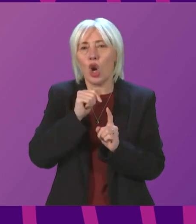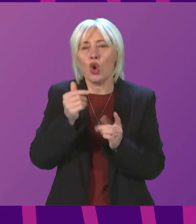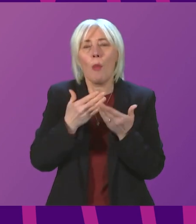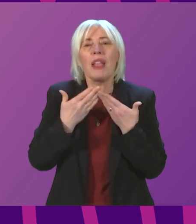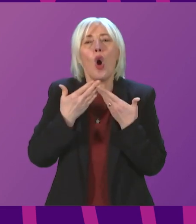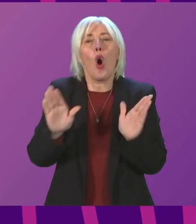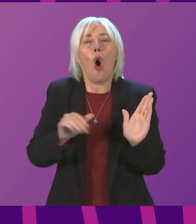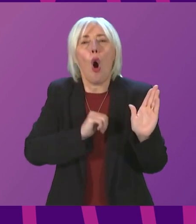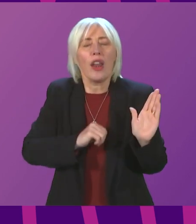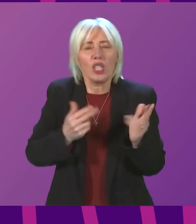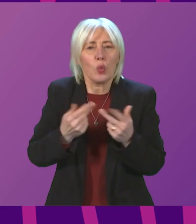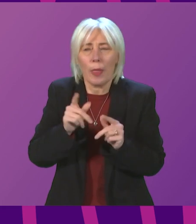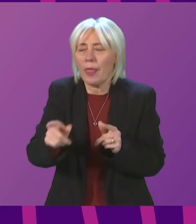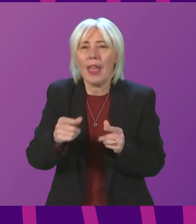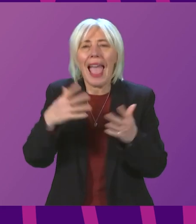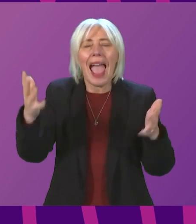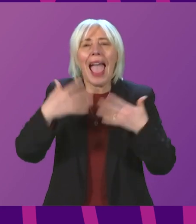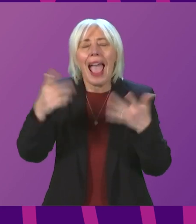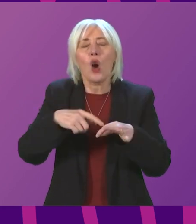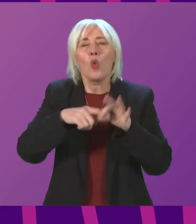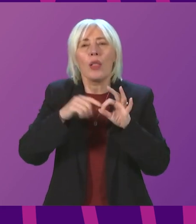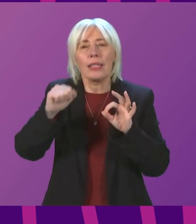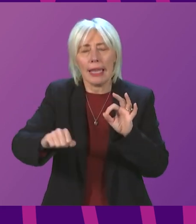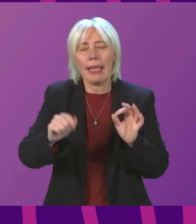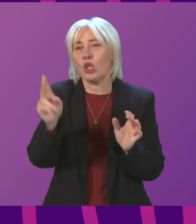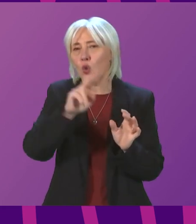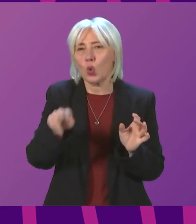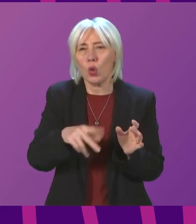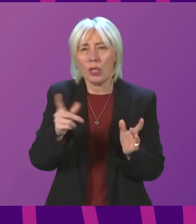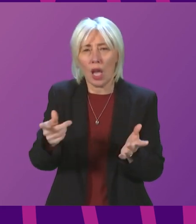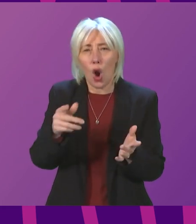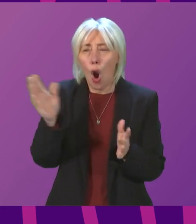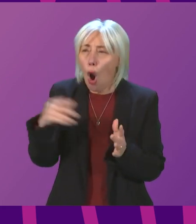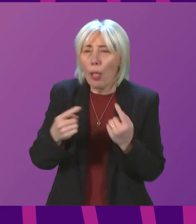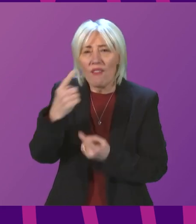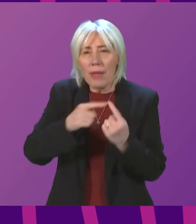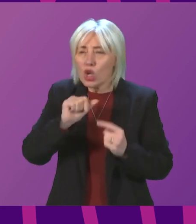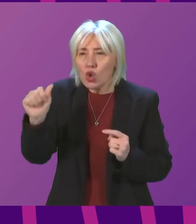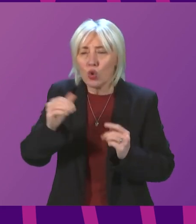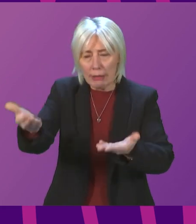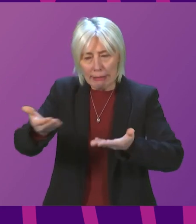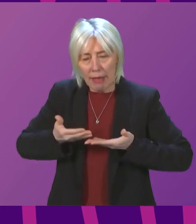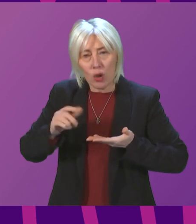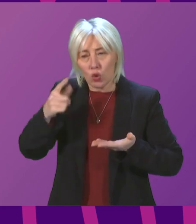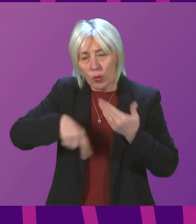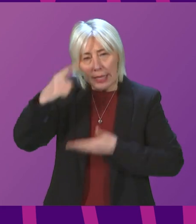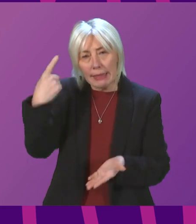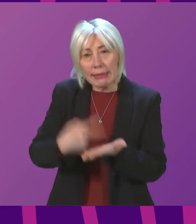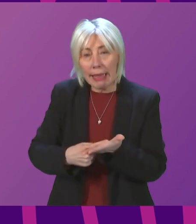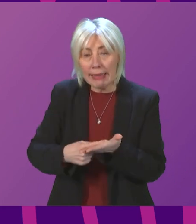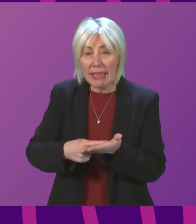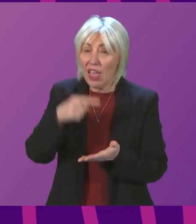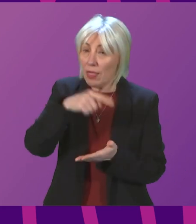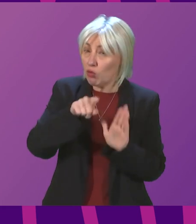publish all the data her government currently holds about school classroom air quality, so we can make up our minds whether this is just the tip of the